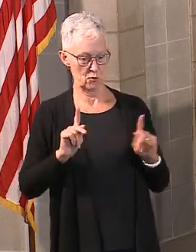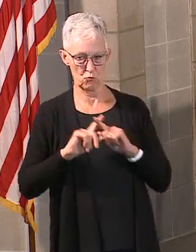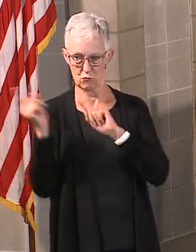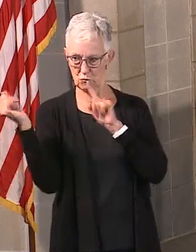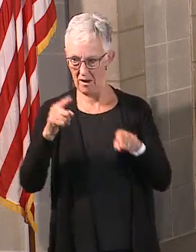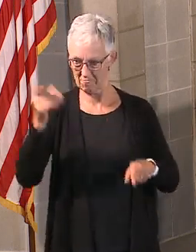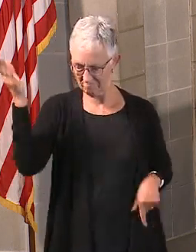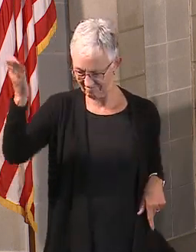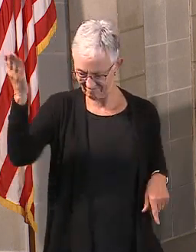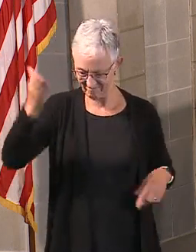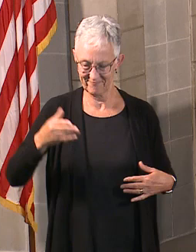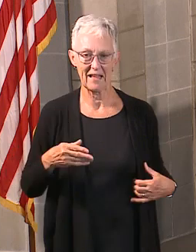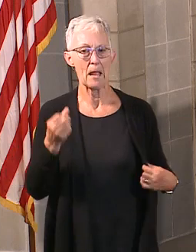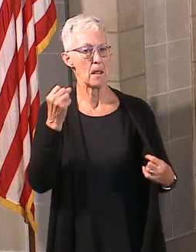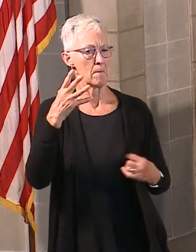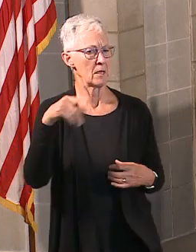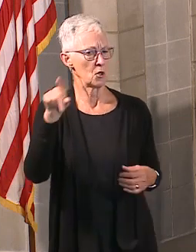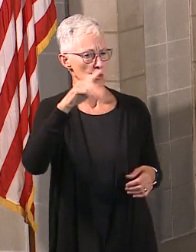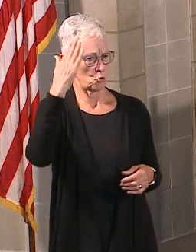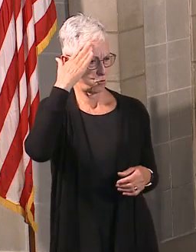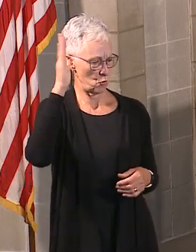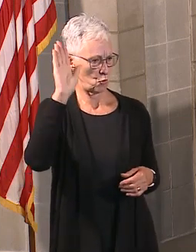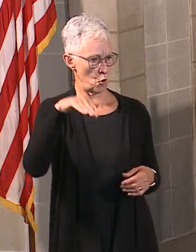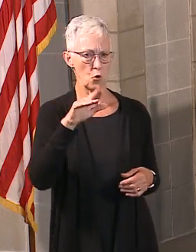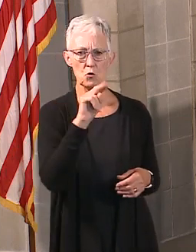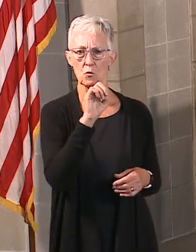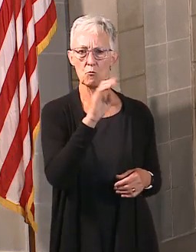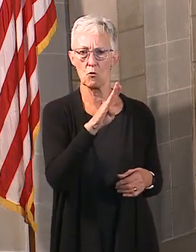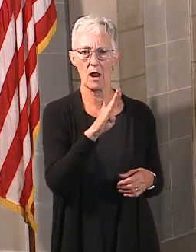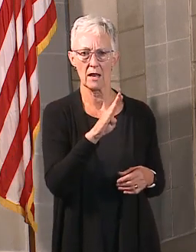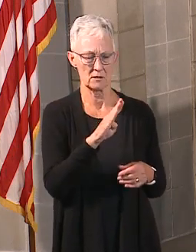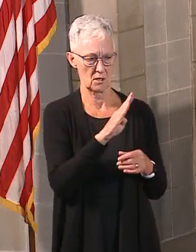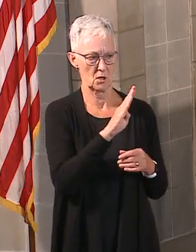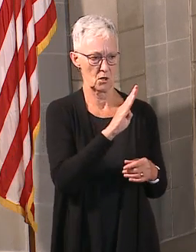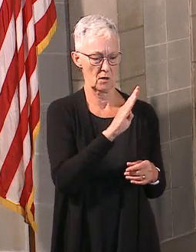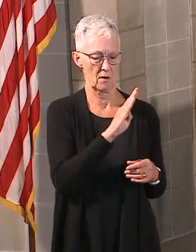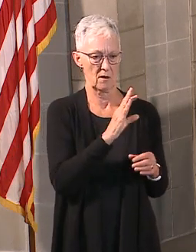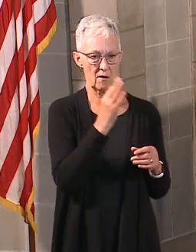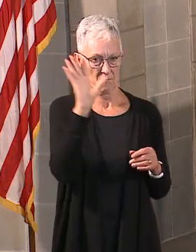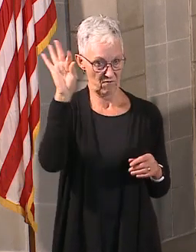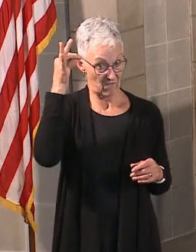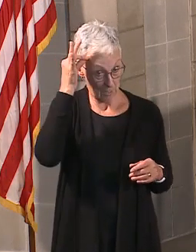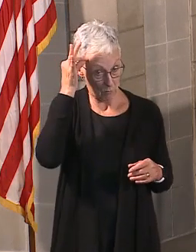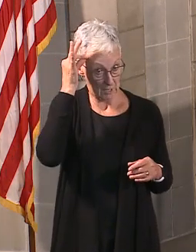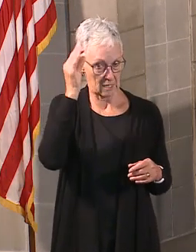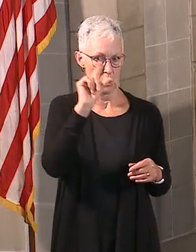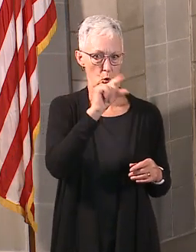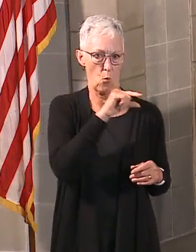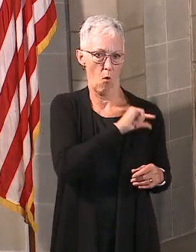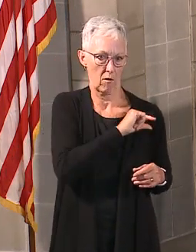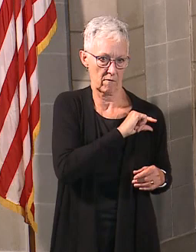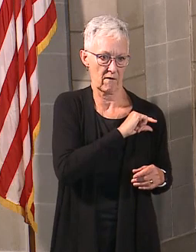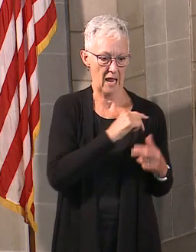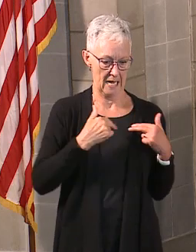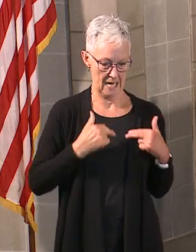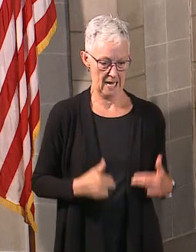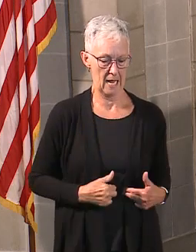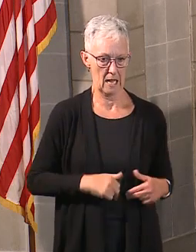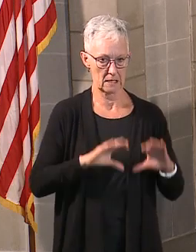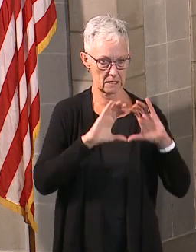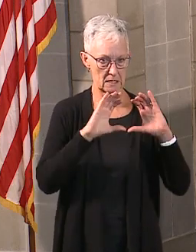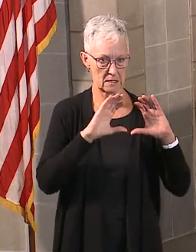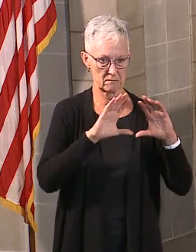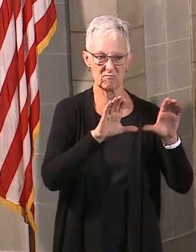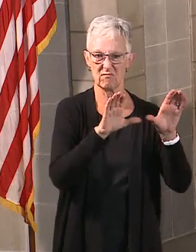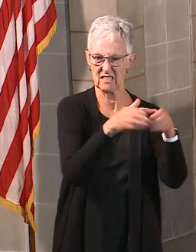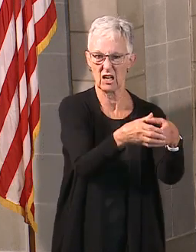you know, the Nebraska Federally Qualified Health Centers do a lot of work in Nebraska to make sure that our